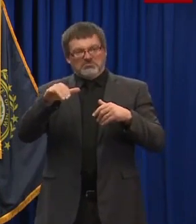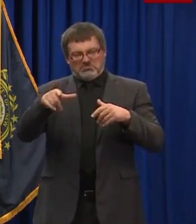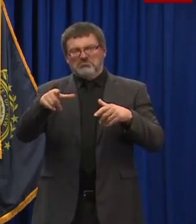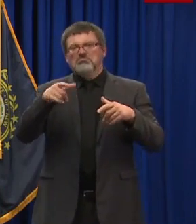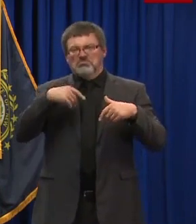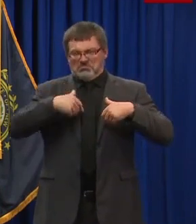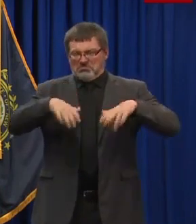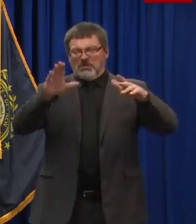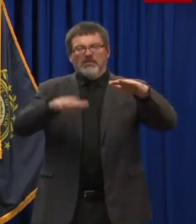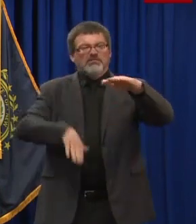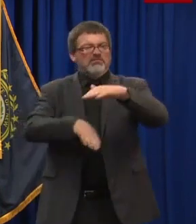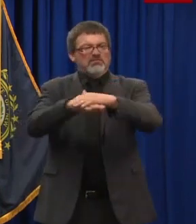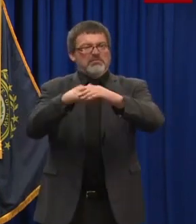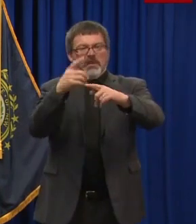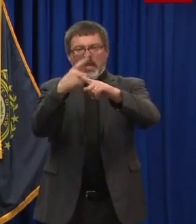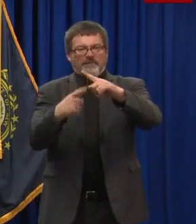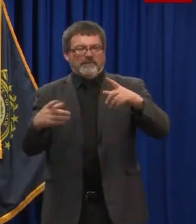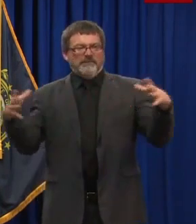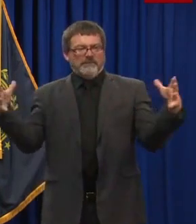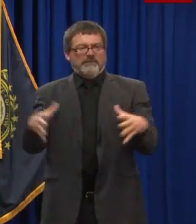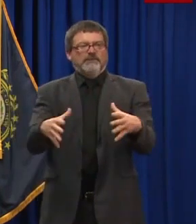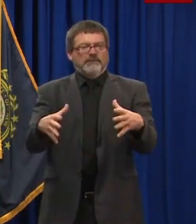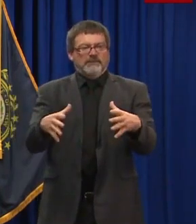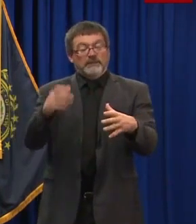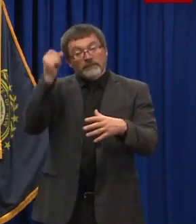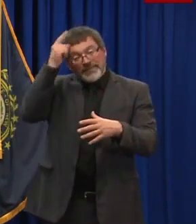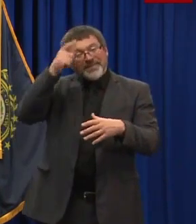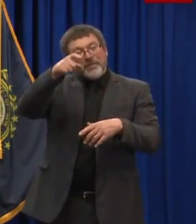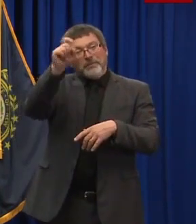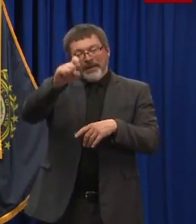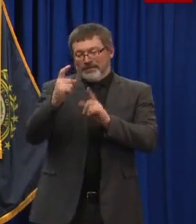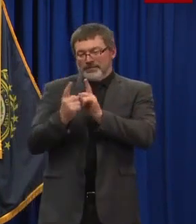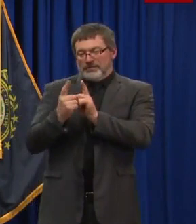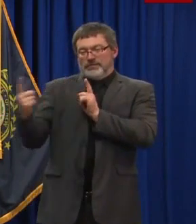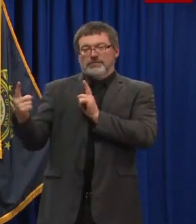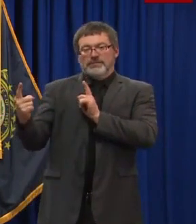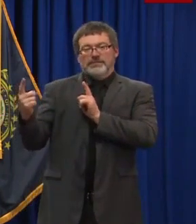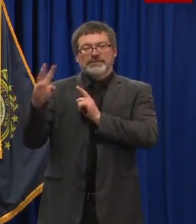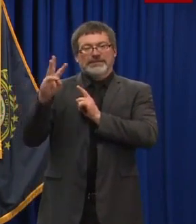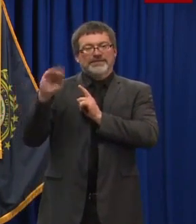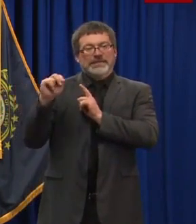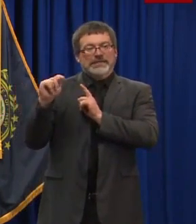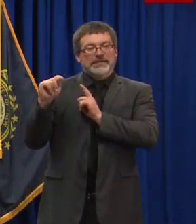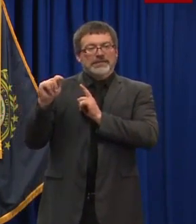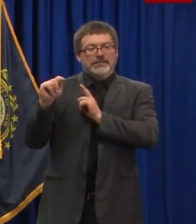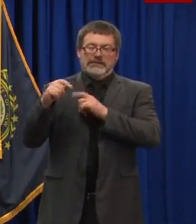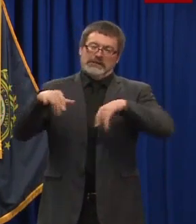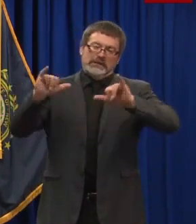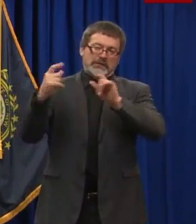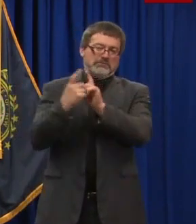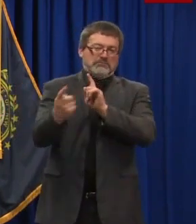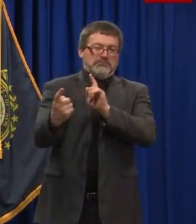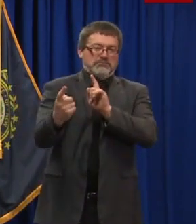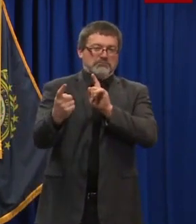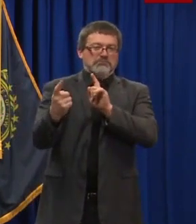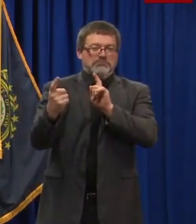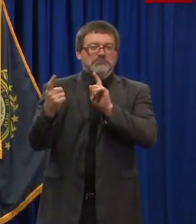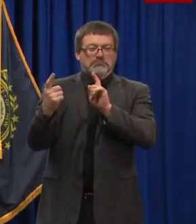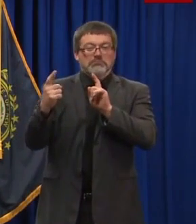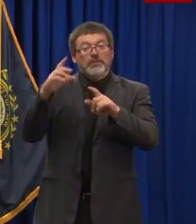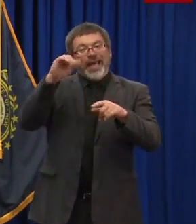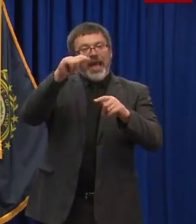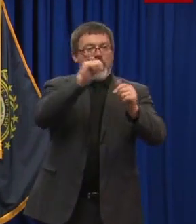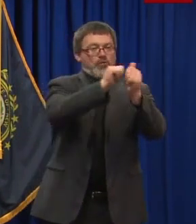Again, keeping with the six feet of social distancing between individuals or or, you families and groups that come from a